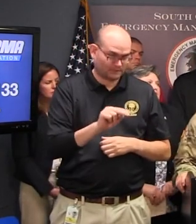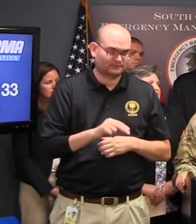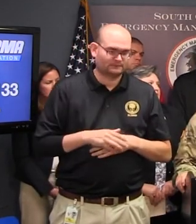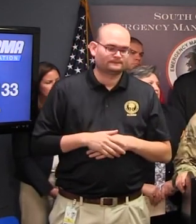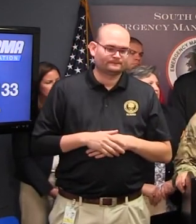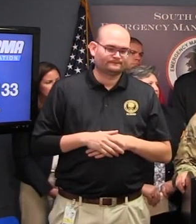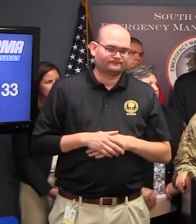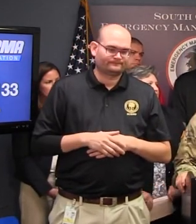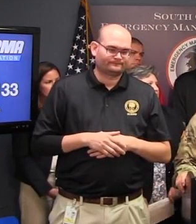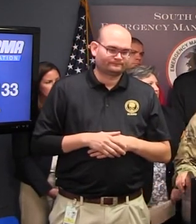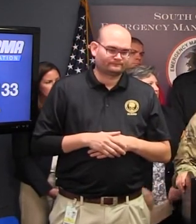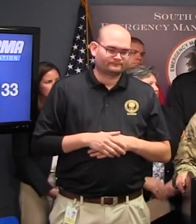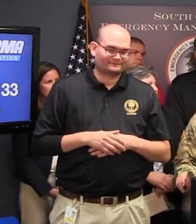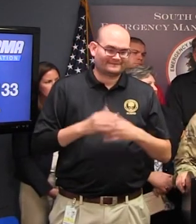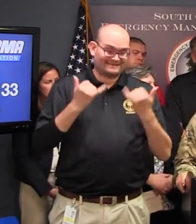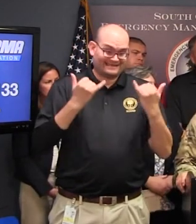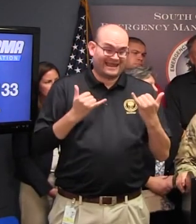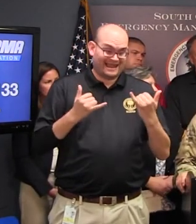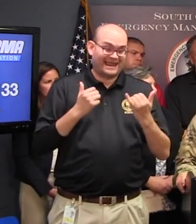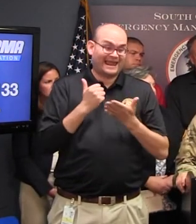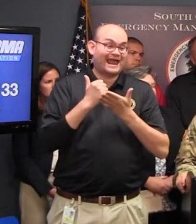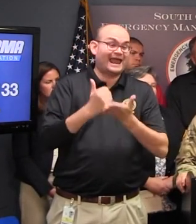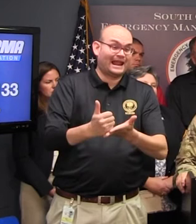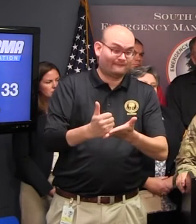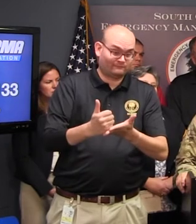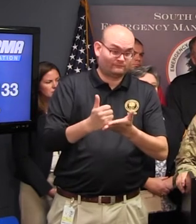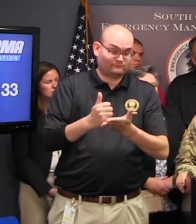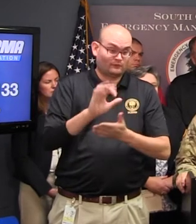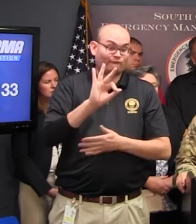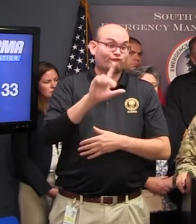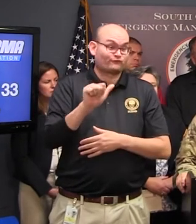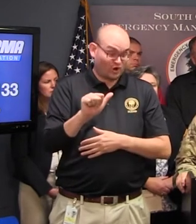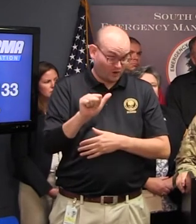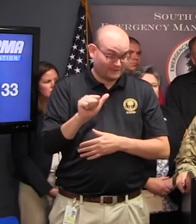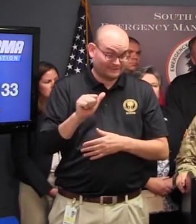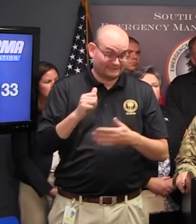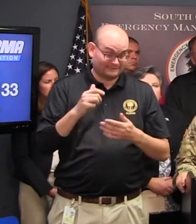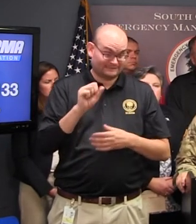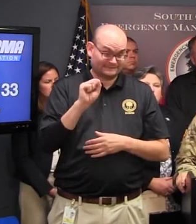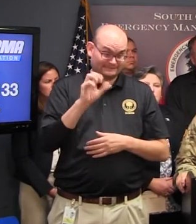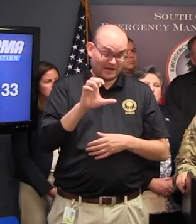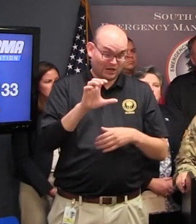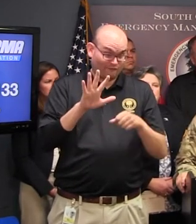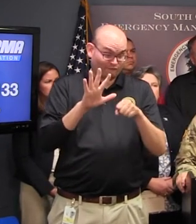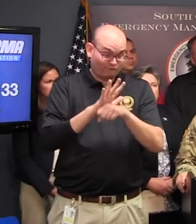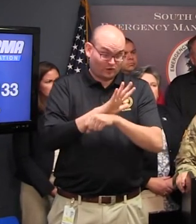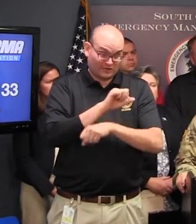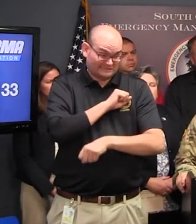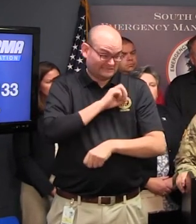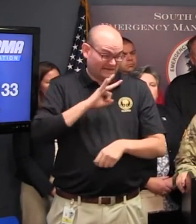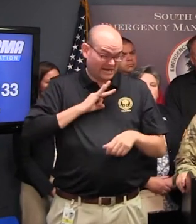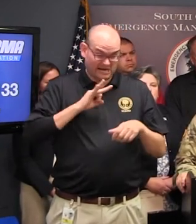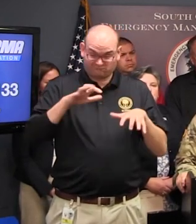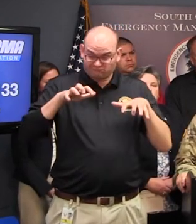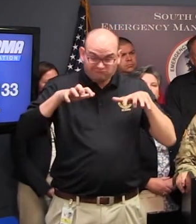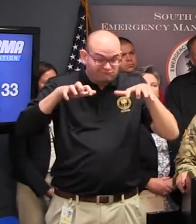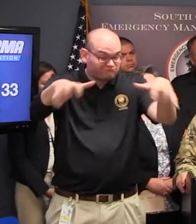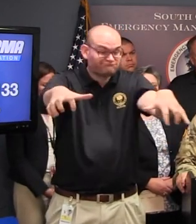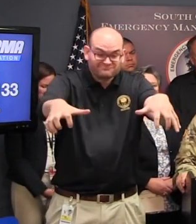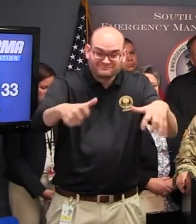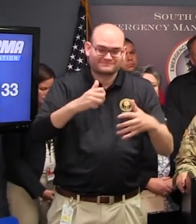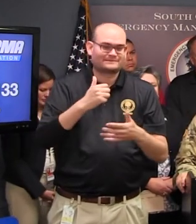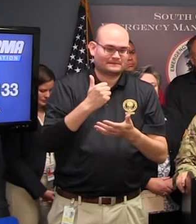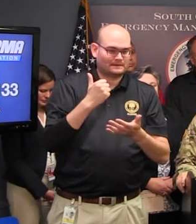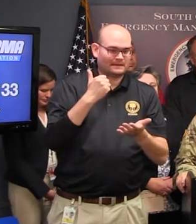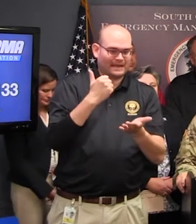prepare to help our neighbors to the south we are fully staffed here in South Carolina to handle any emergencies and